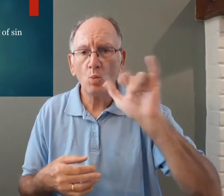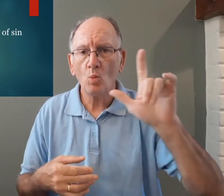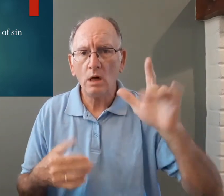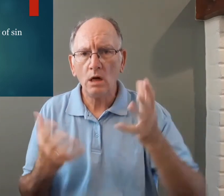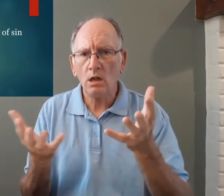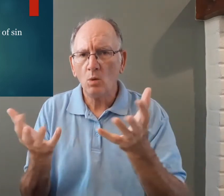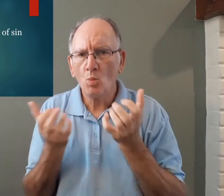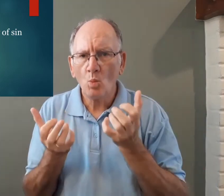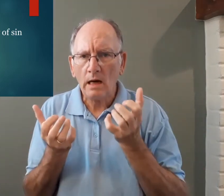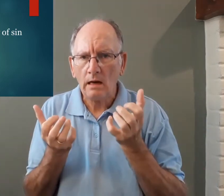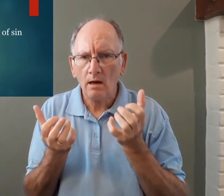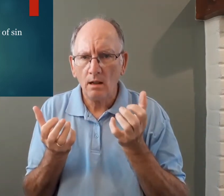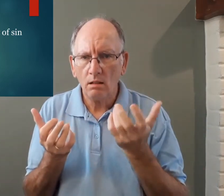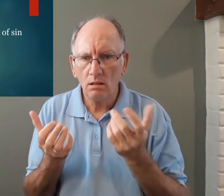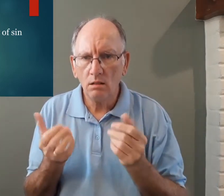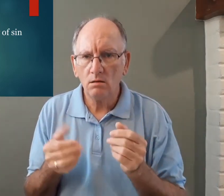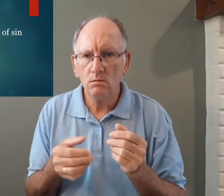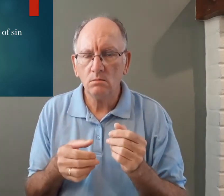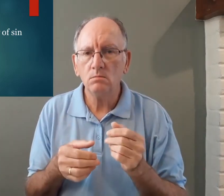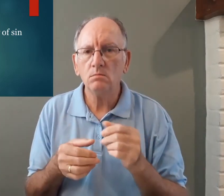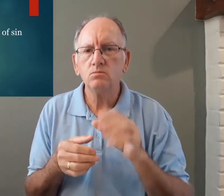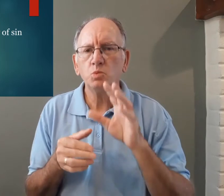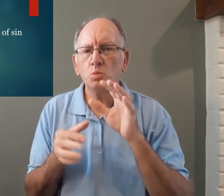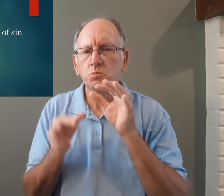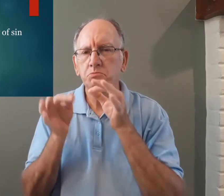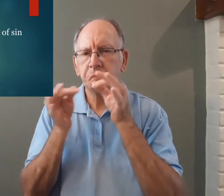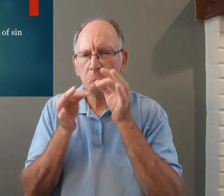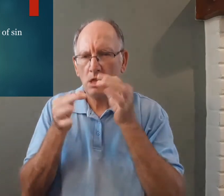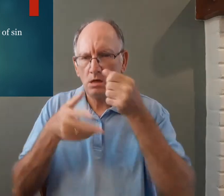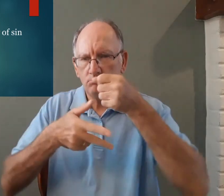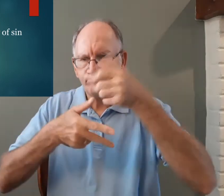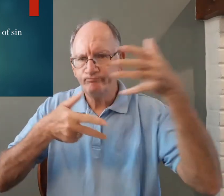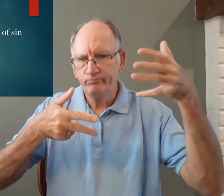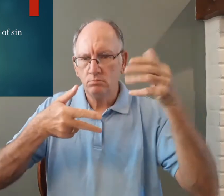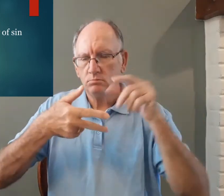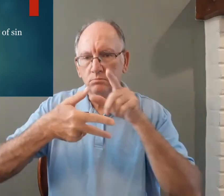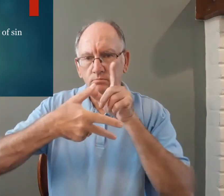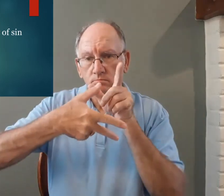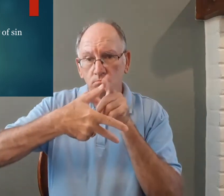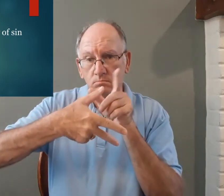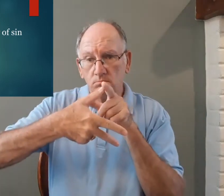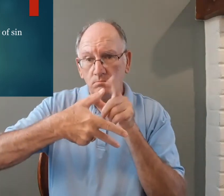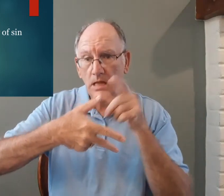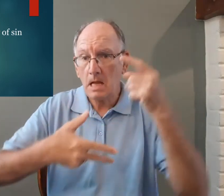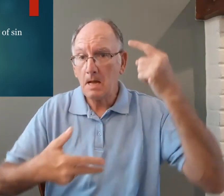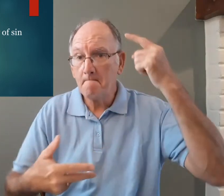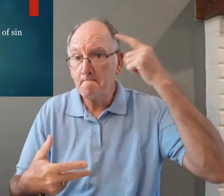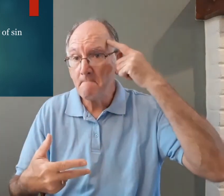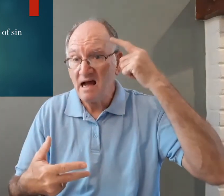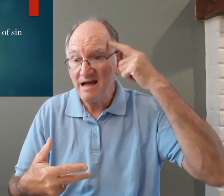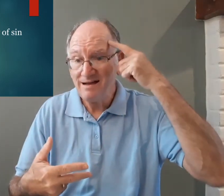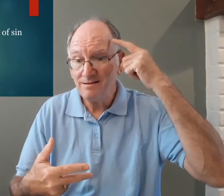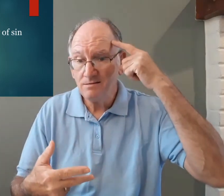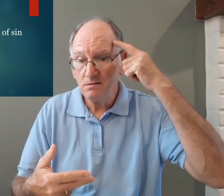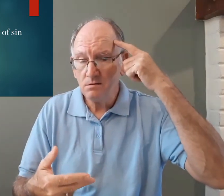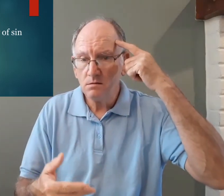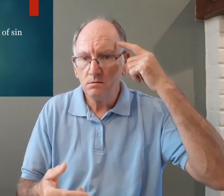mind the emotion and will I'm going to explain and expound on each part the